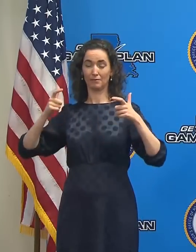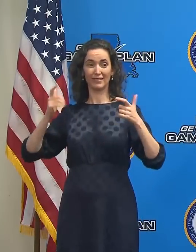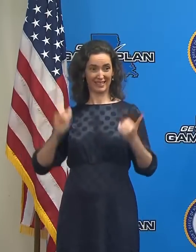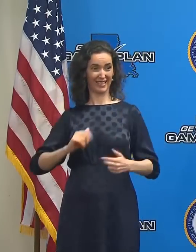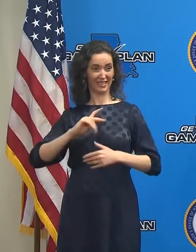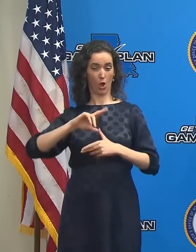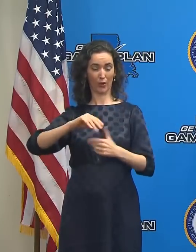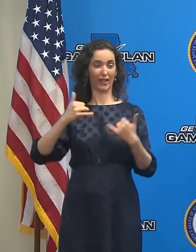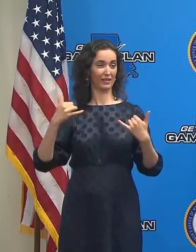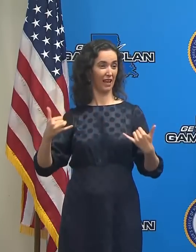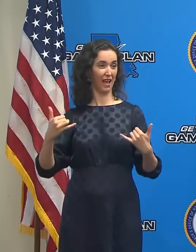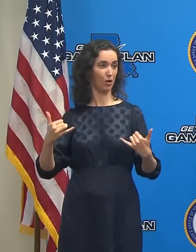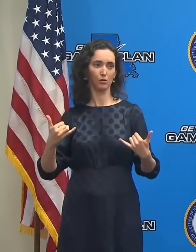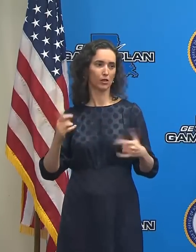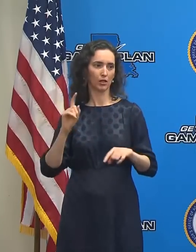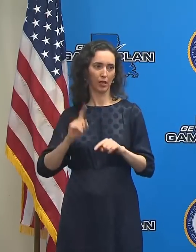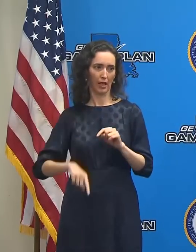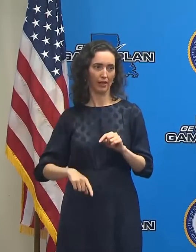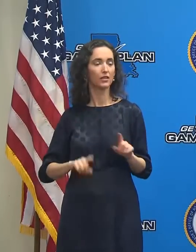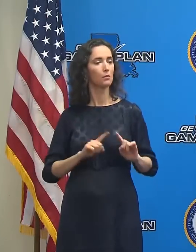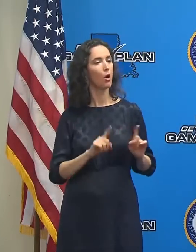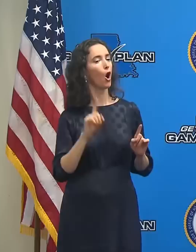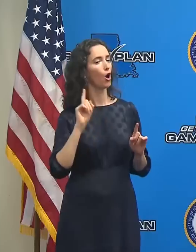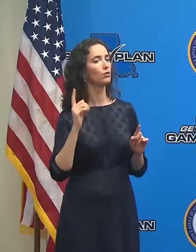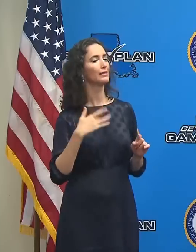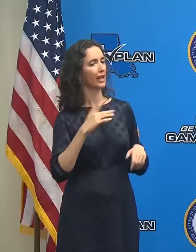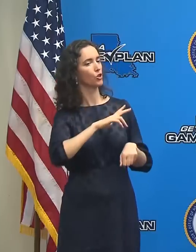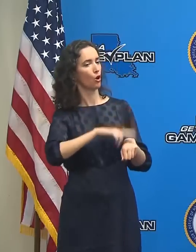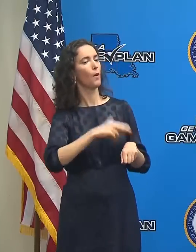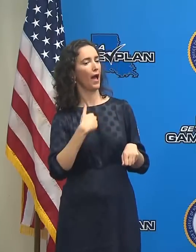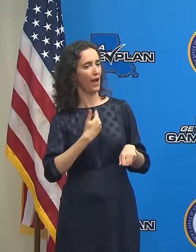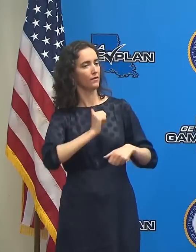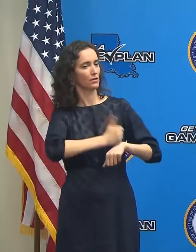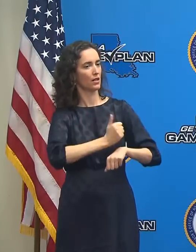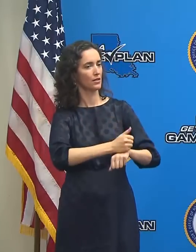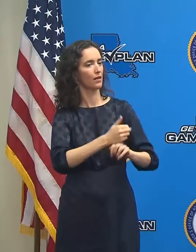But we always have those those contingencies in place.